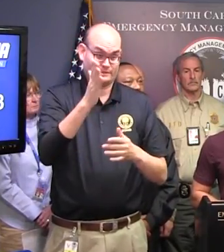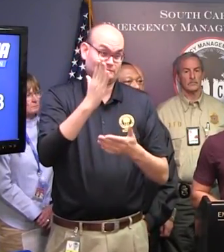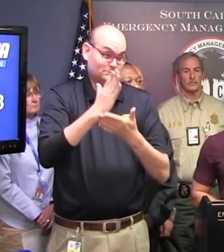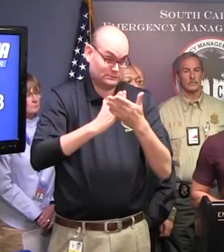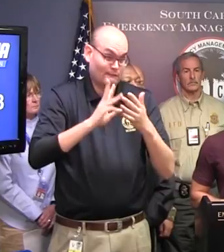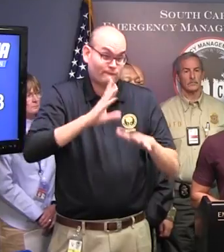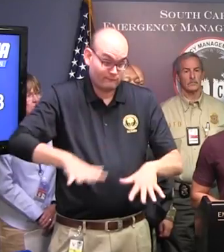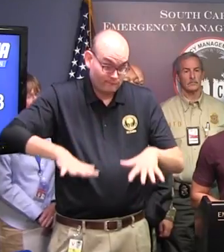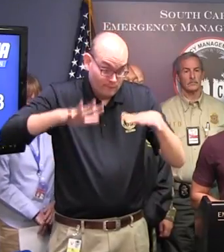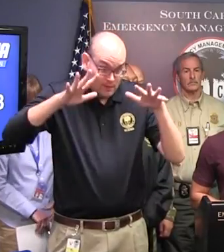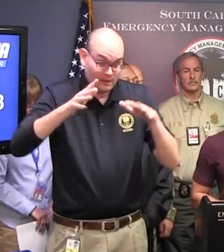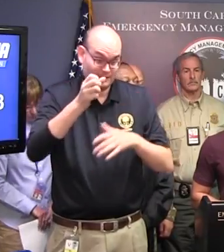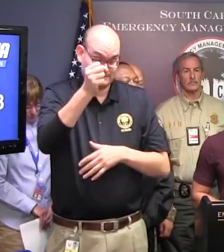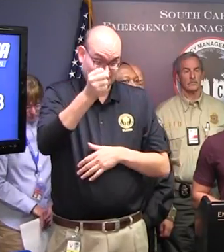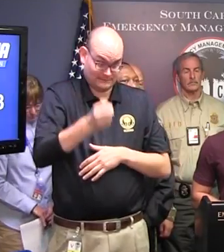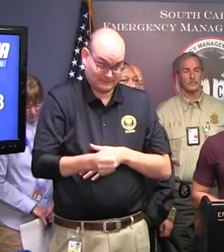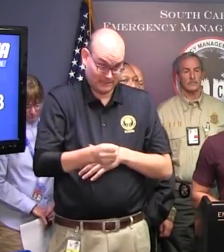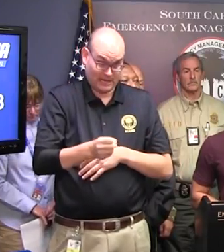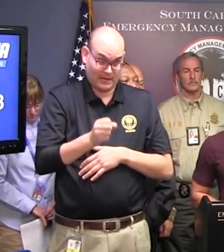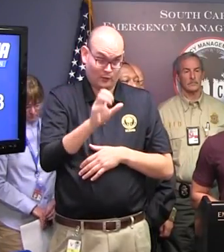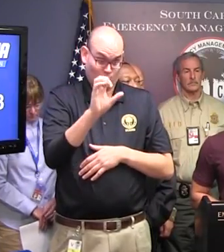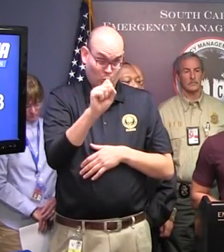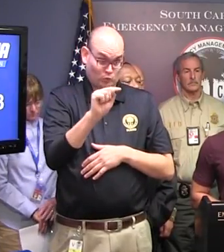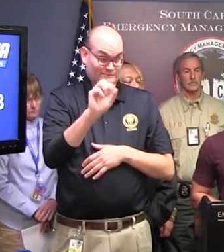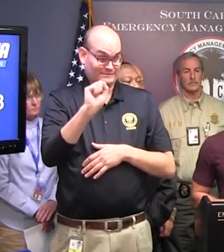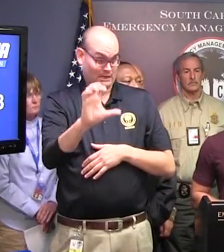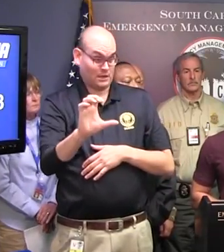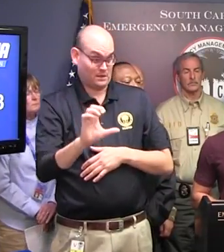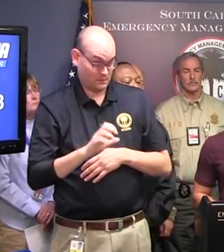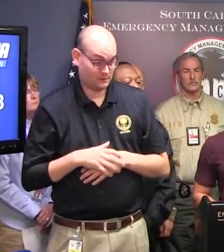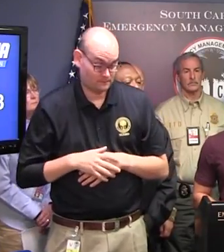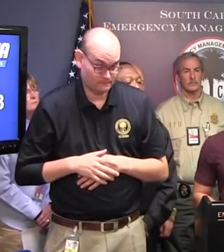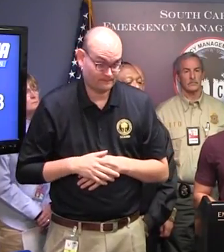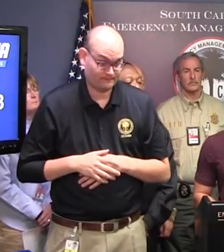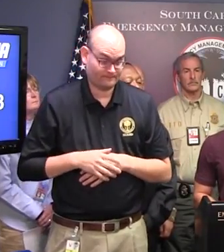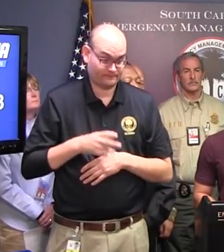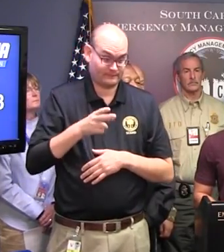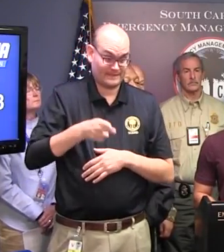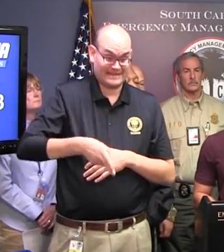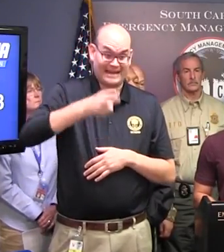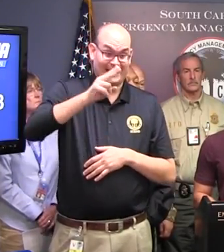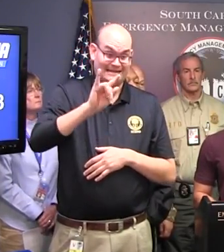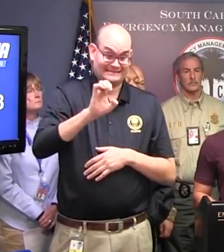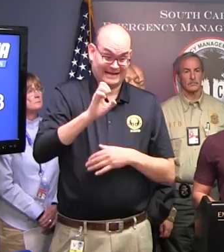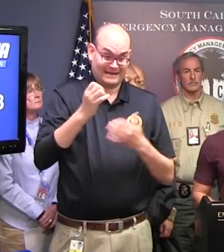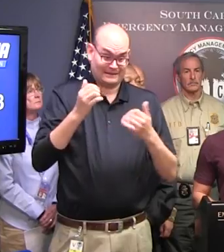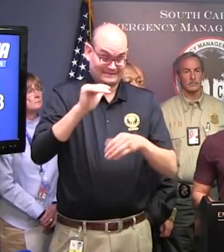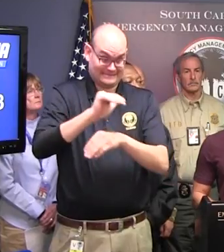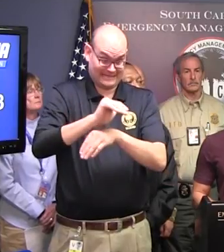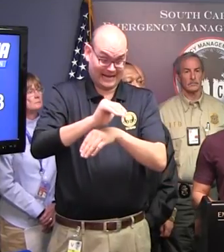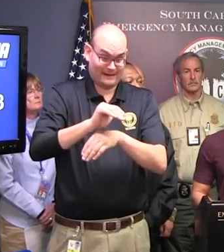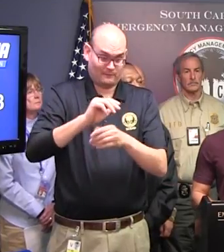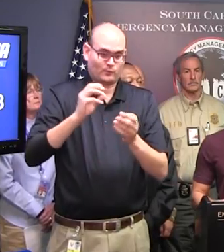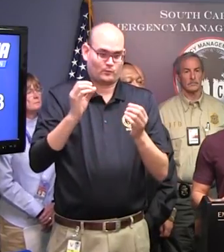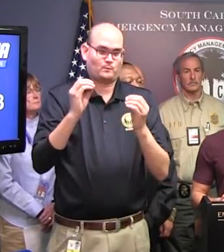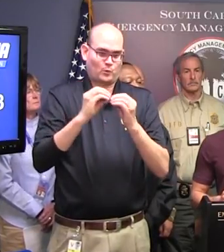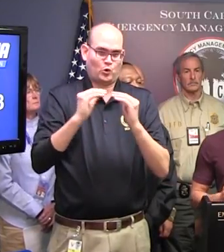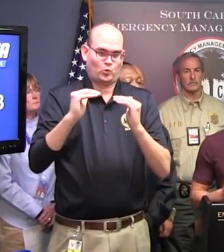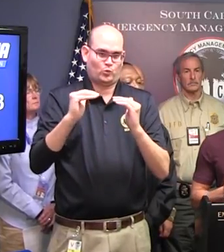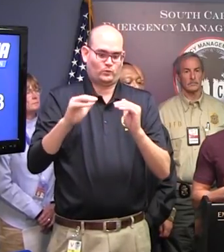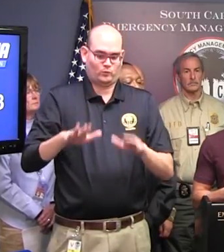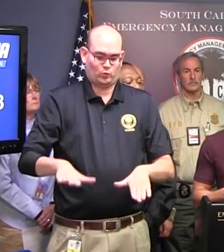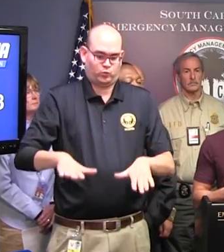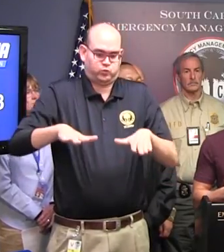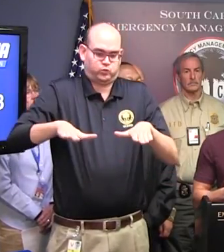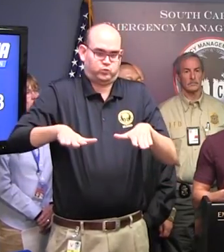and central coast and minor flooding along the northern coast at times of high tide today and tonight. Life-threatening storm surge inundation is